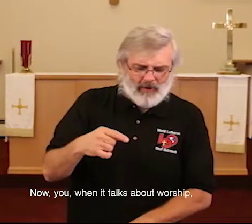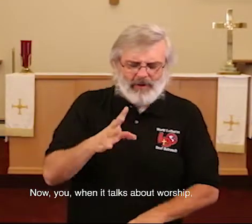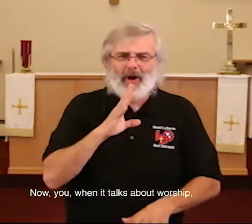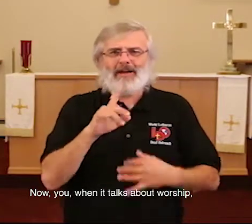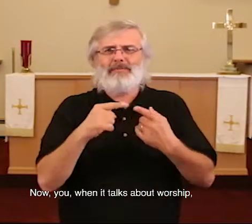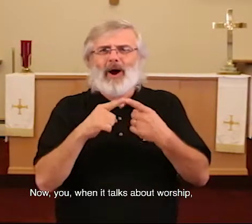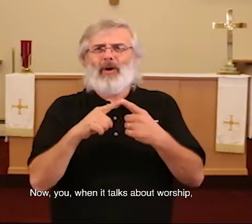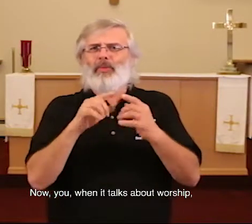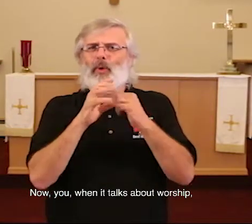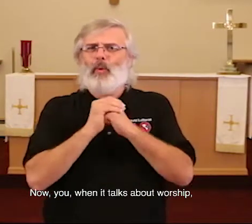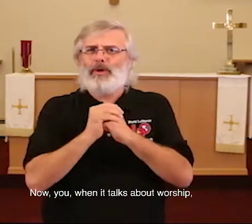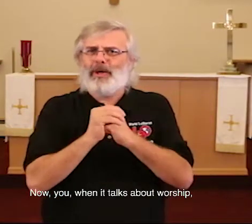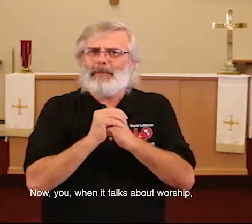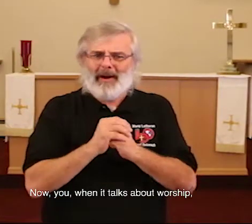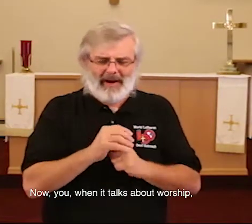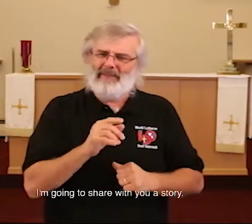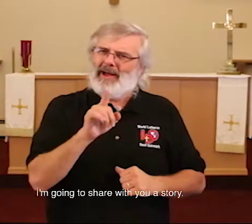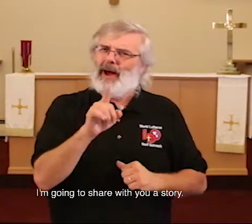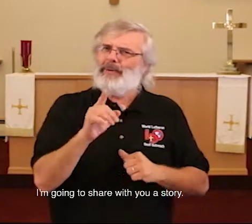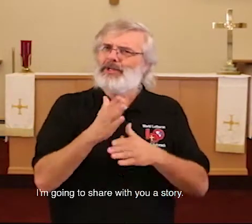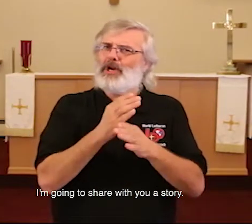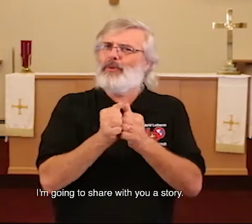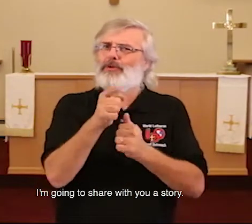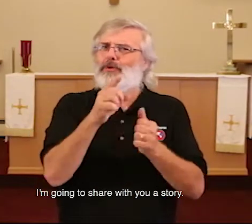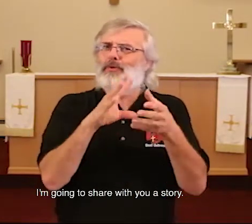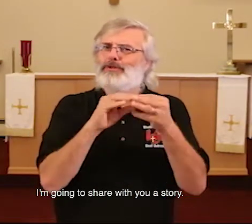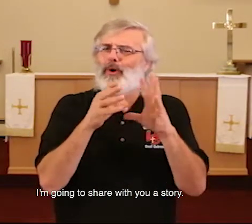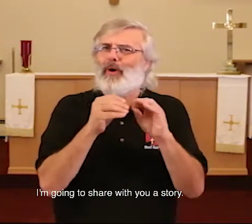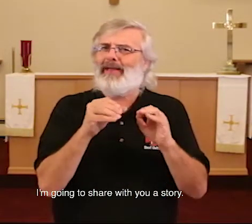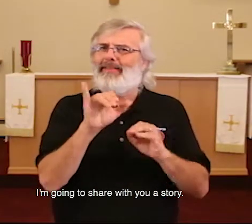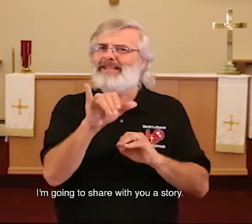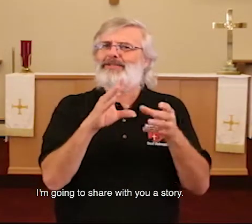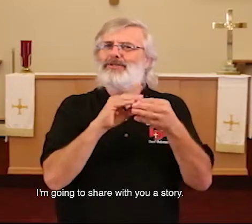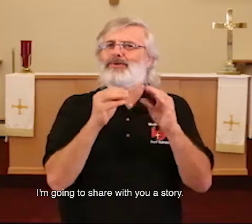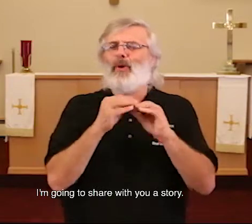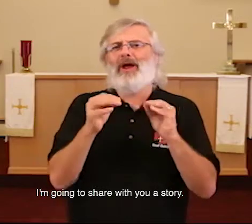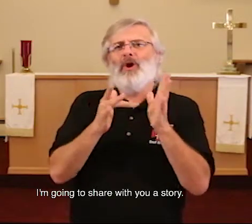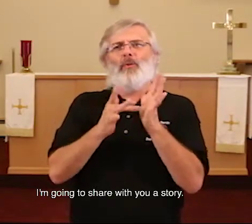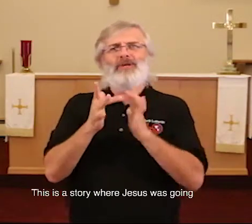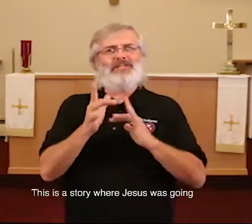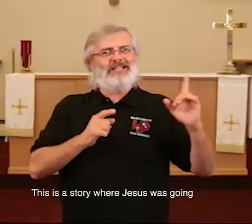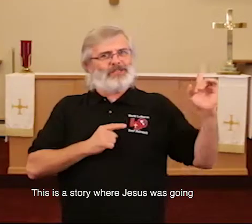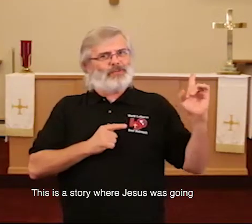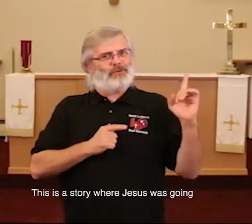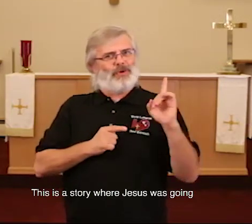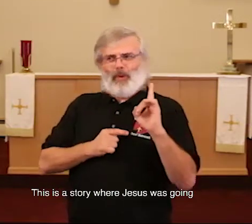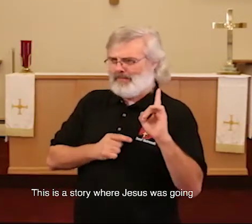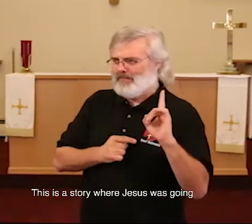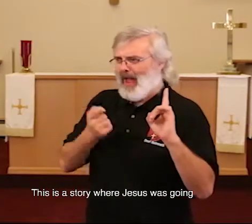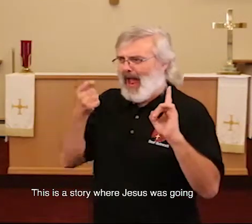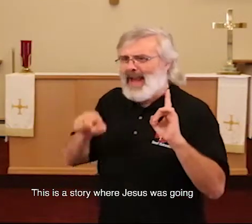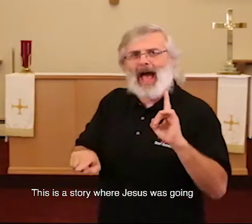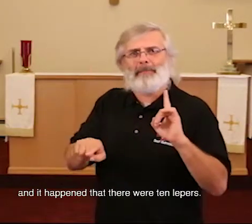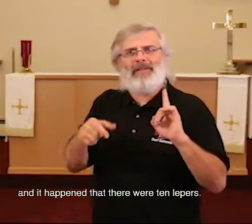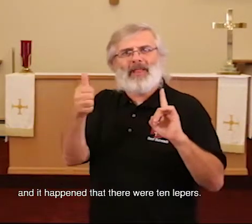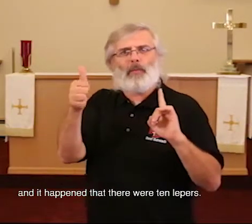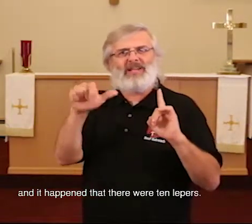when it talks about worship, I'm going to share with you a story. This is a story where Jesus was going, and it happened, there were